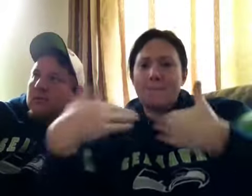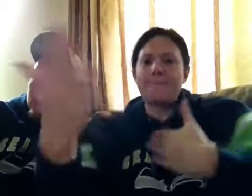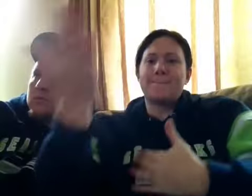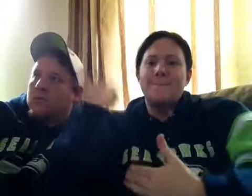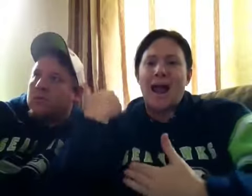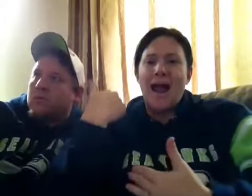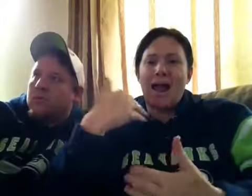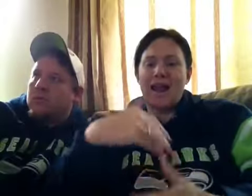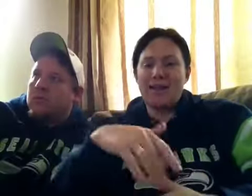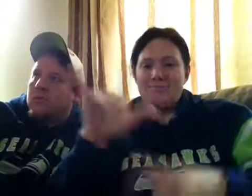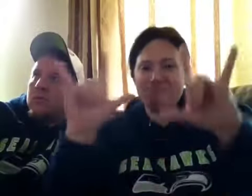Yeah, that's good to do.